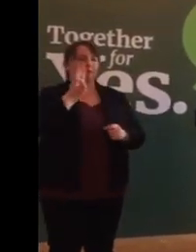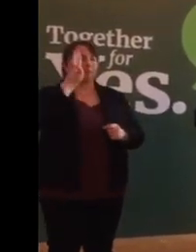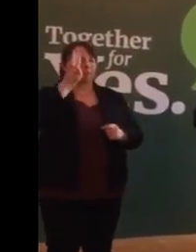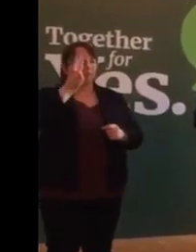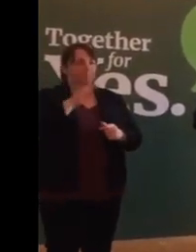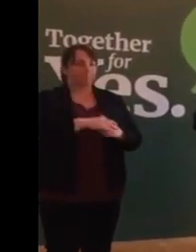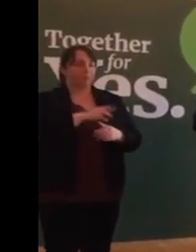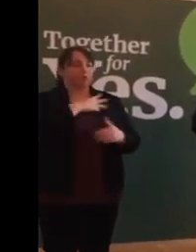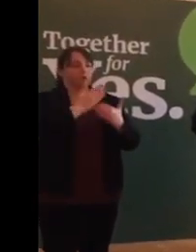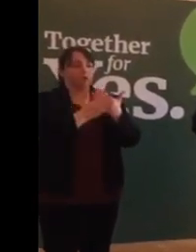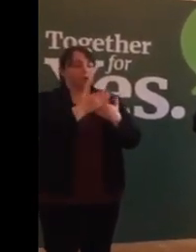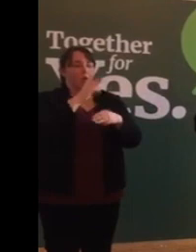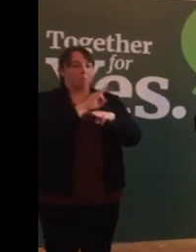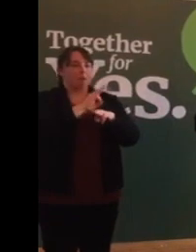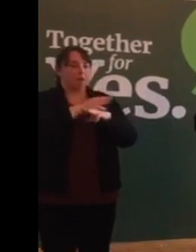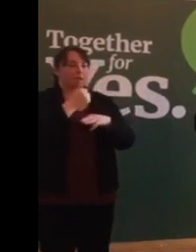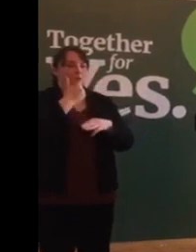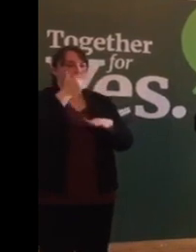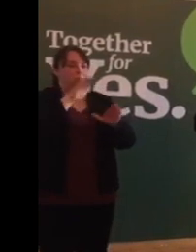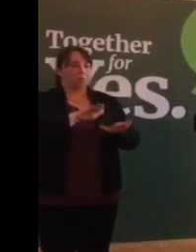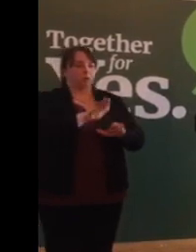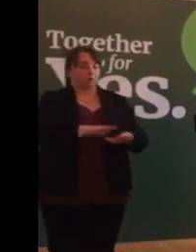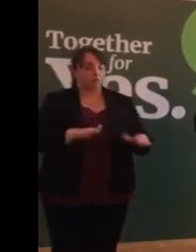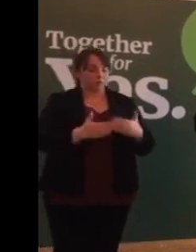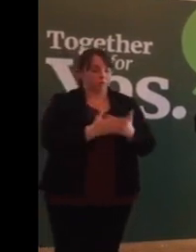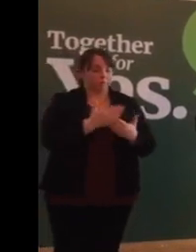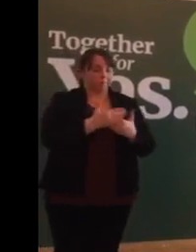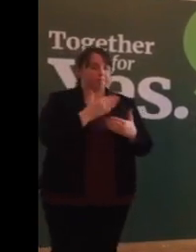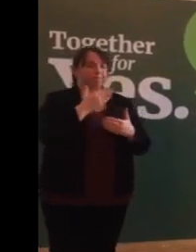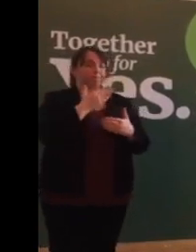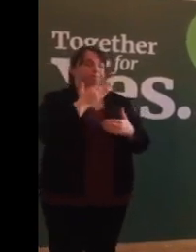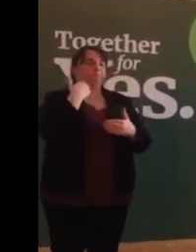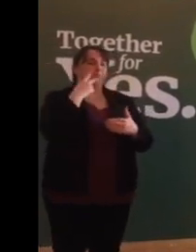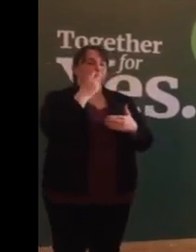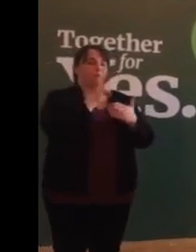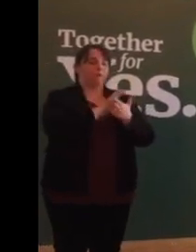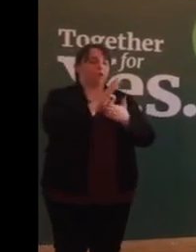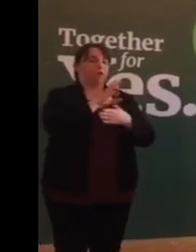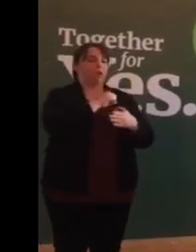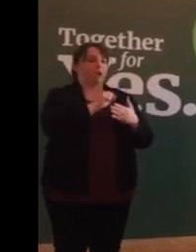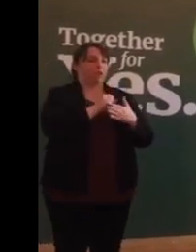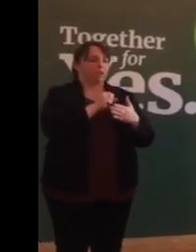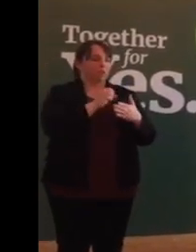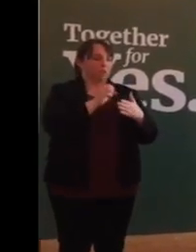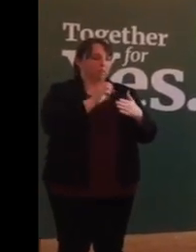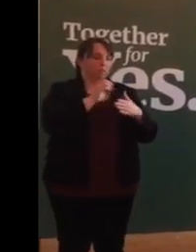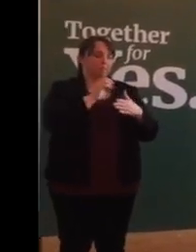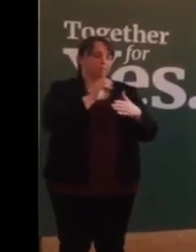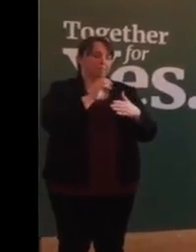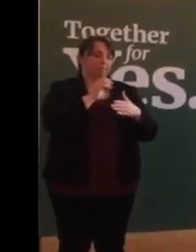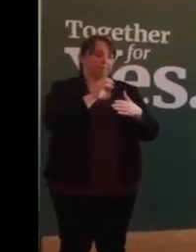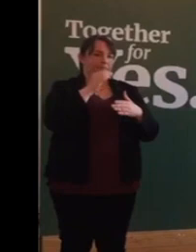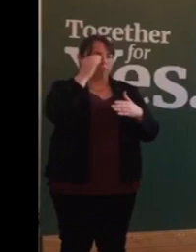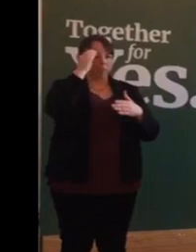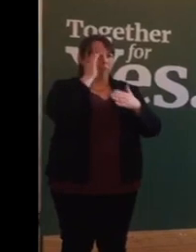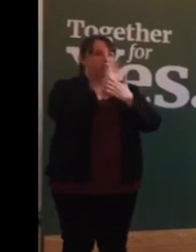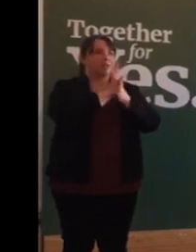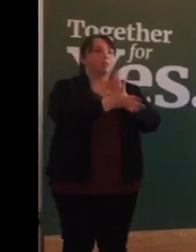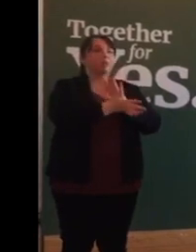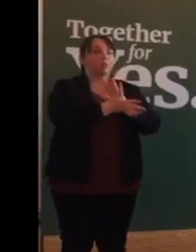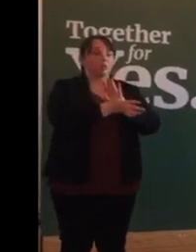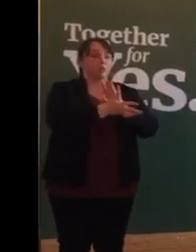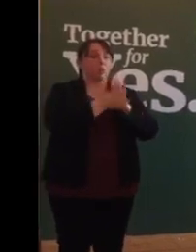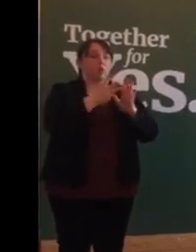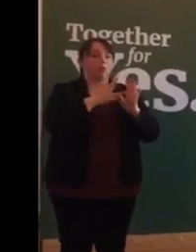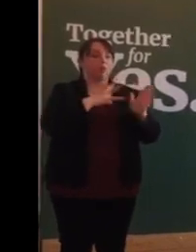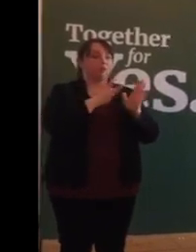P was a young mother of two small children. In December 2014, she had catastrophic and irreversible brain damage when